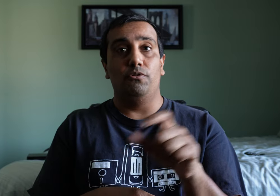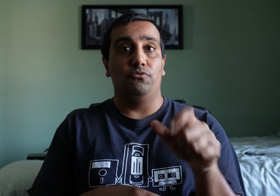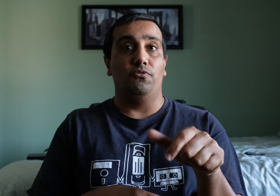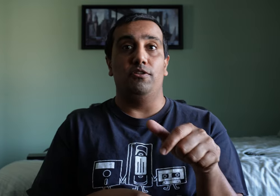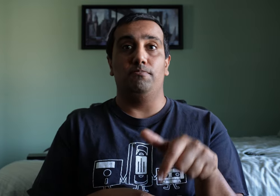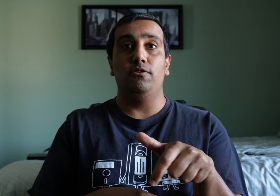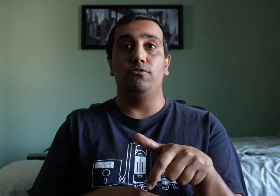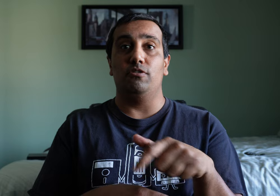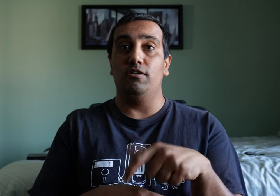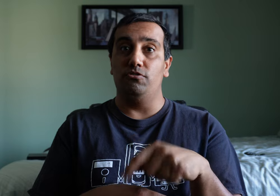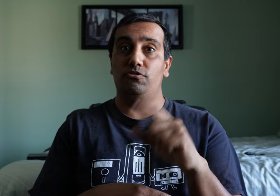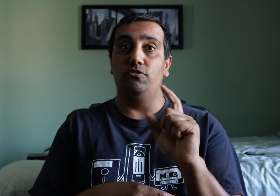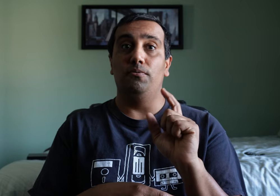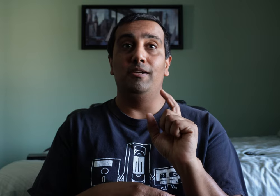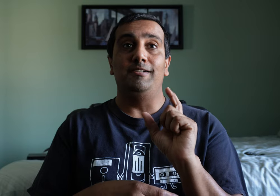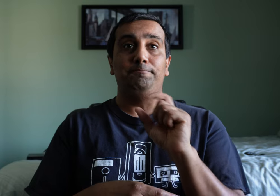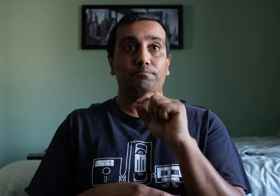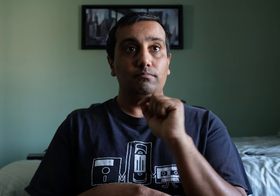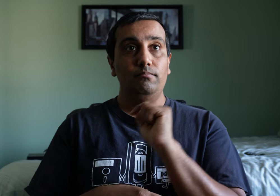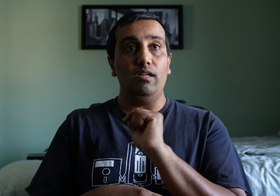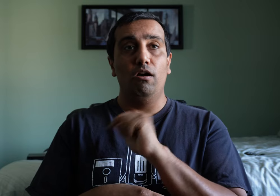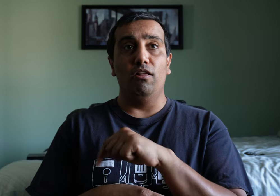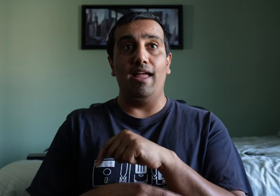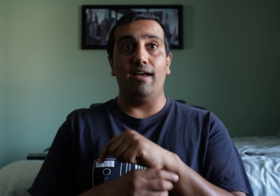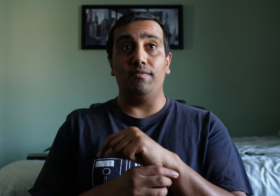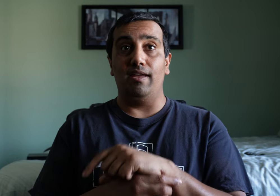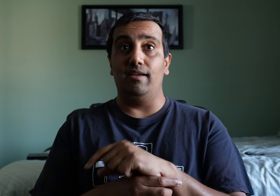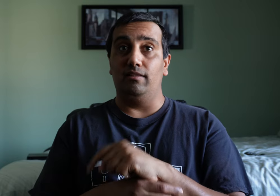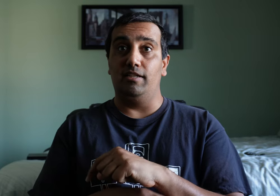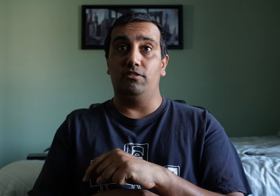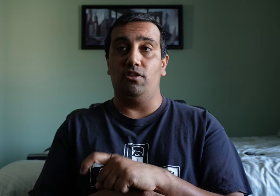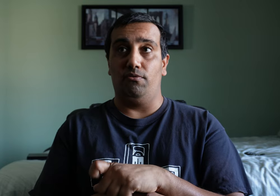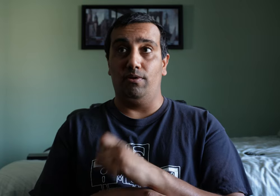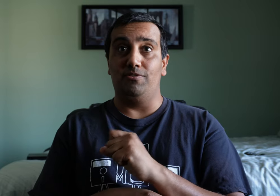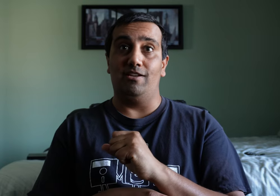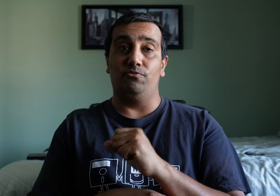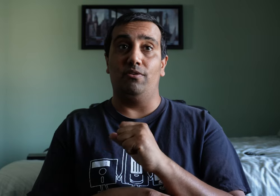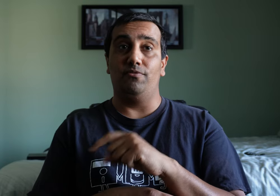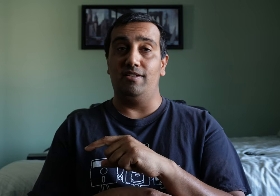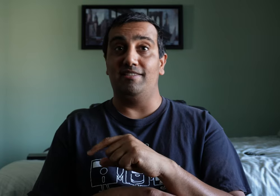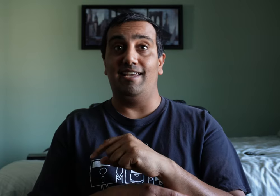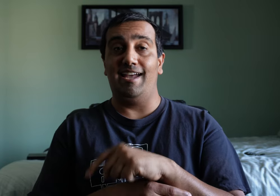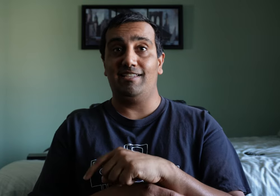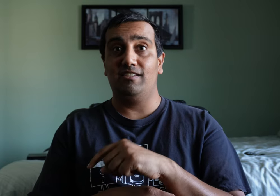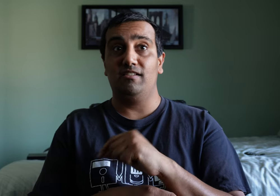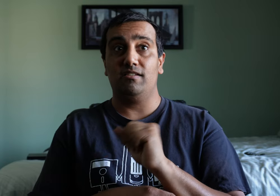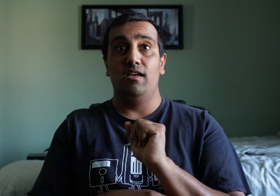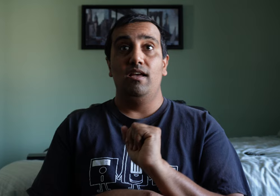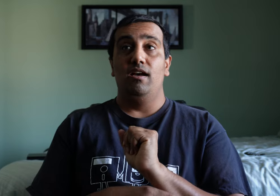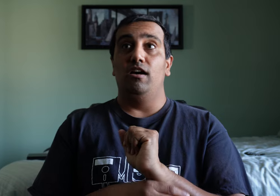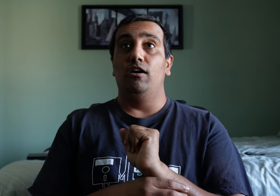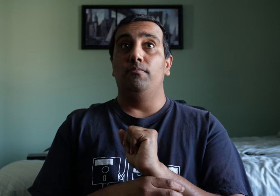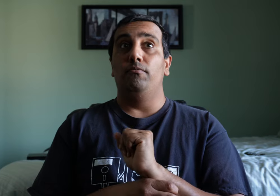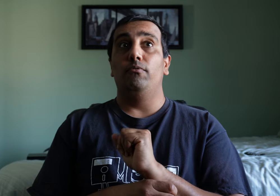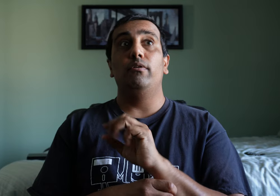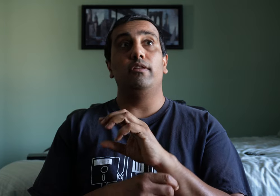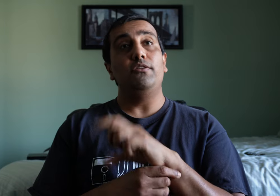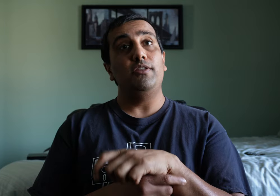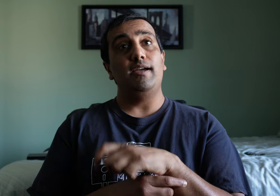notes for this post on YouTube, I'll have a link to that website as well for easy access. Um, the other thing I